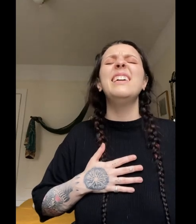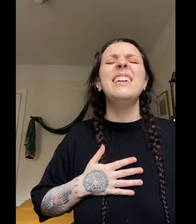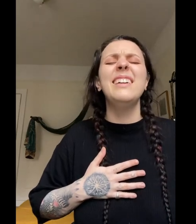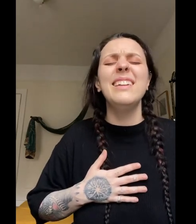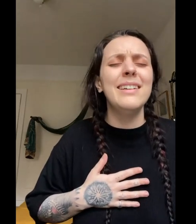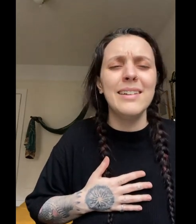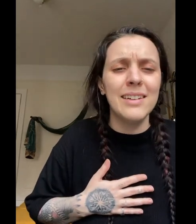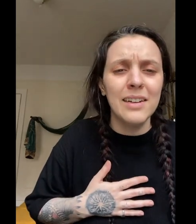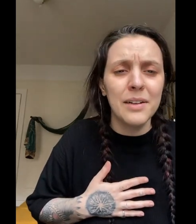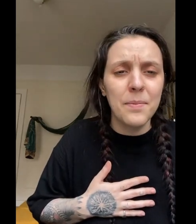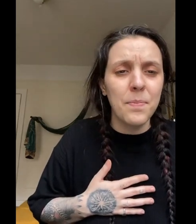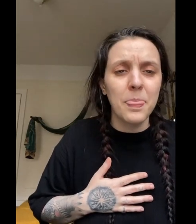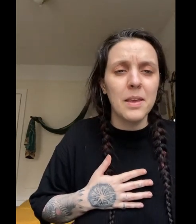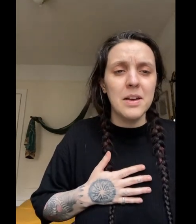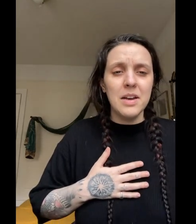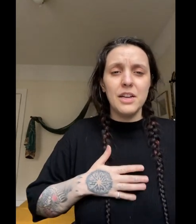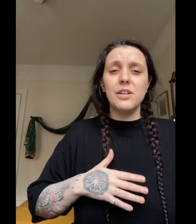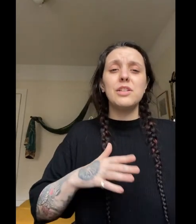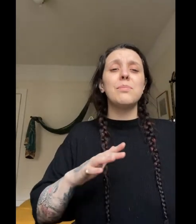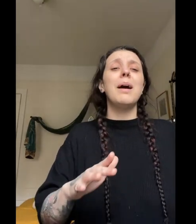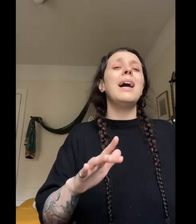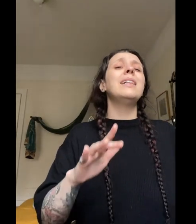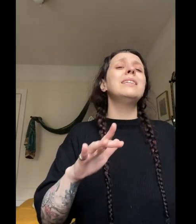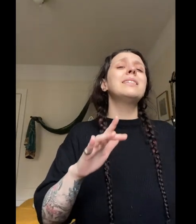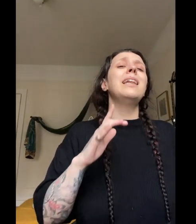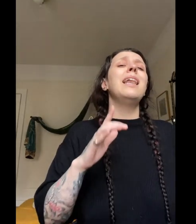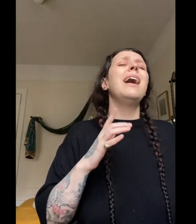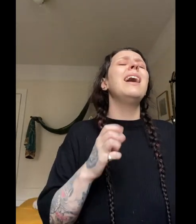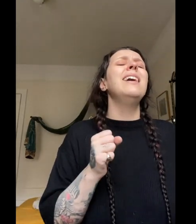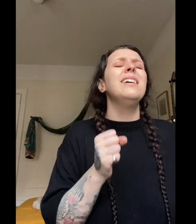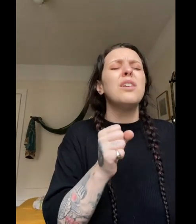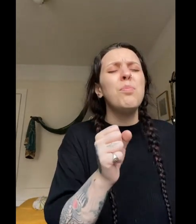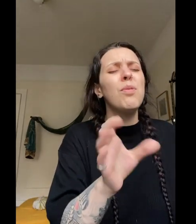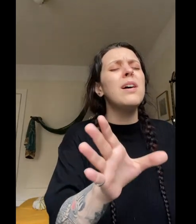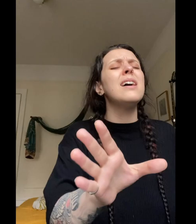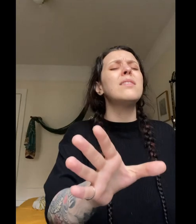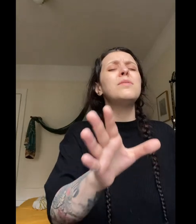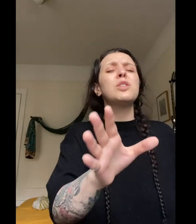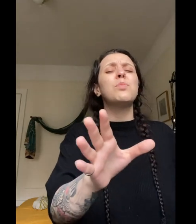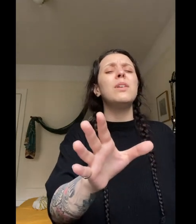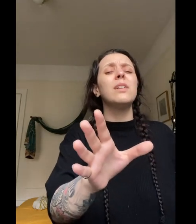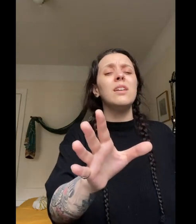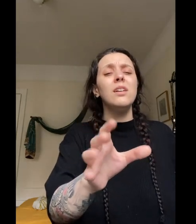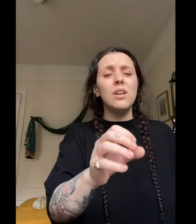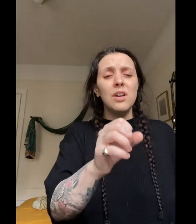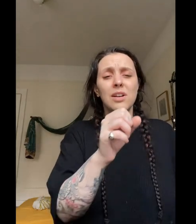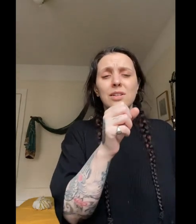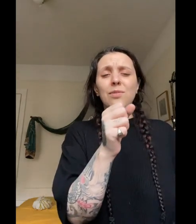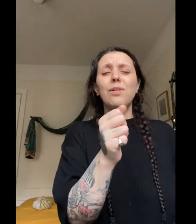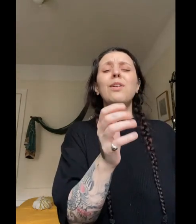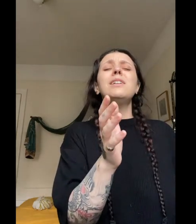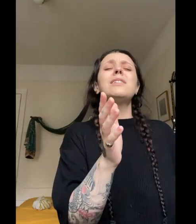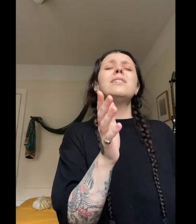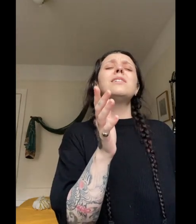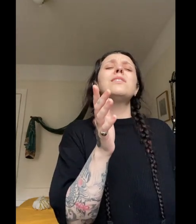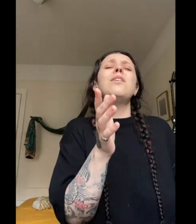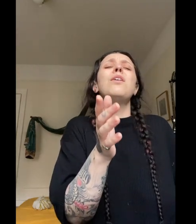Your smile is like a breath of spring Your voice is so